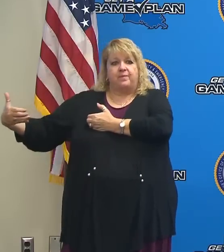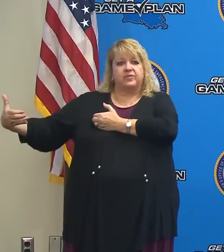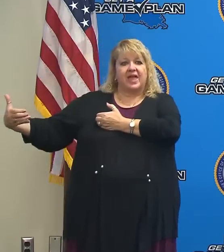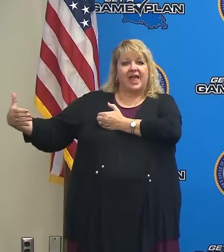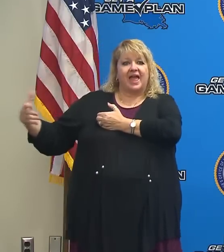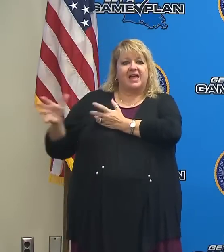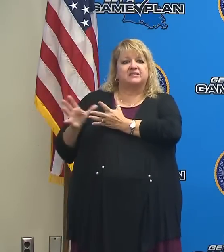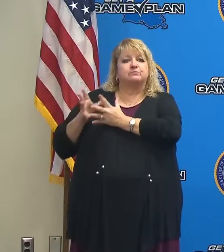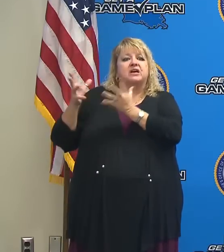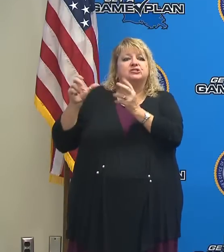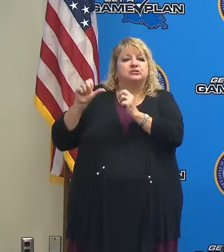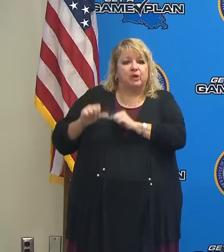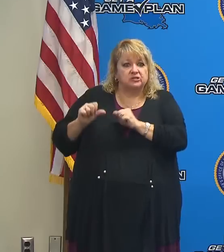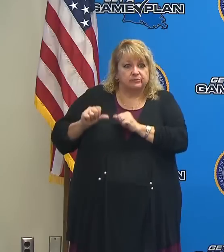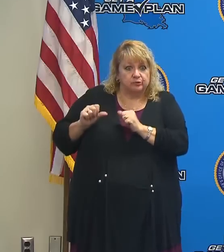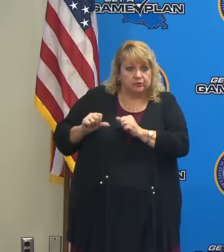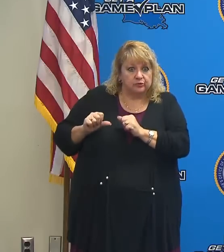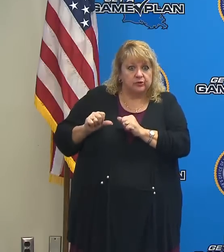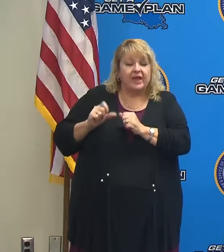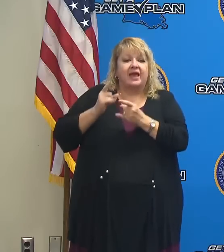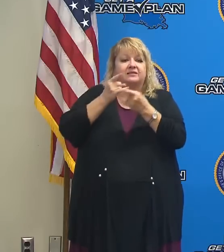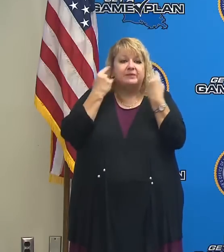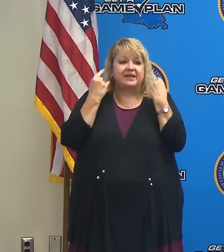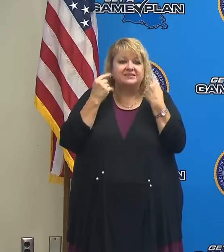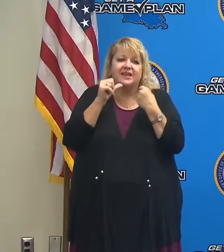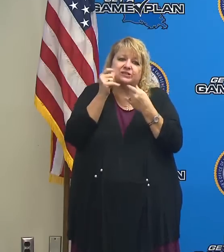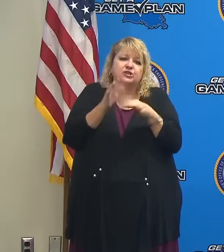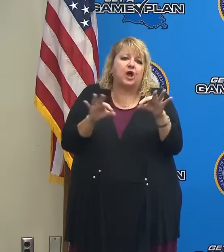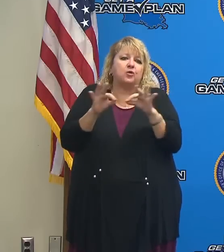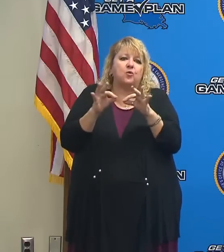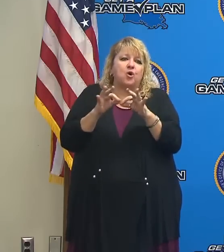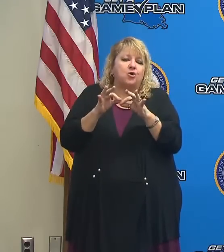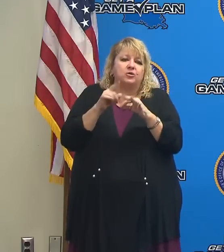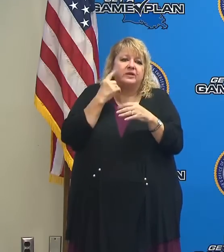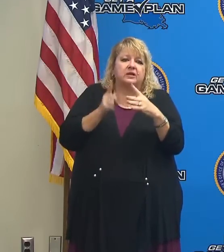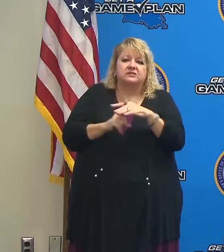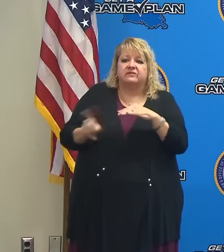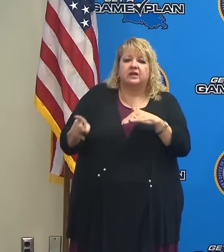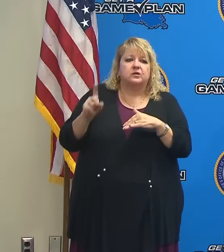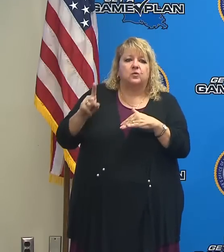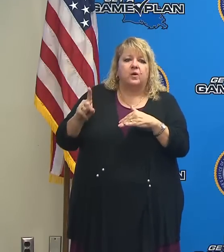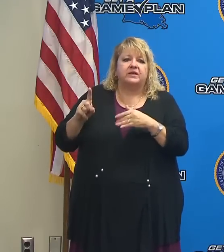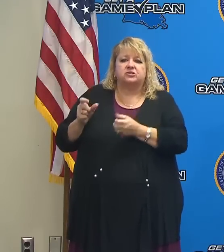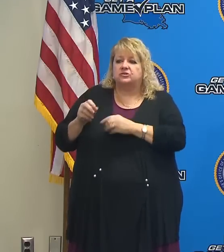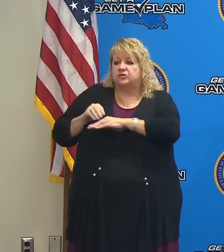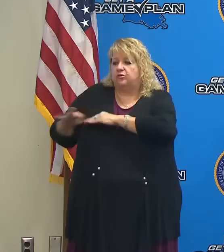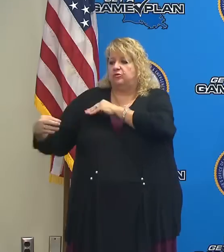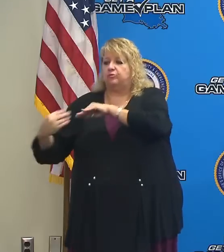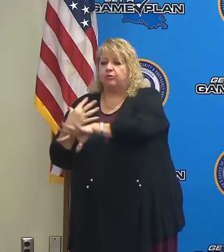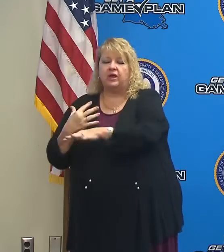not worth putting your family in jeopardy of getting COVID in because of this evacuation. Thank you.